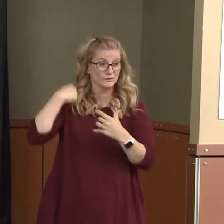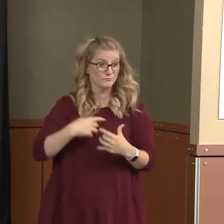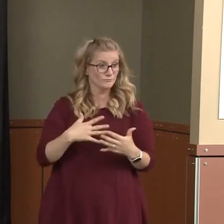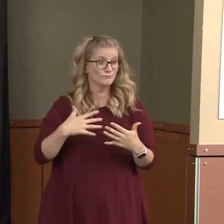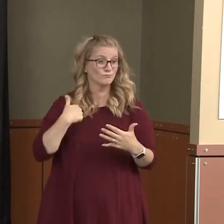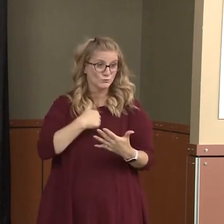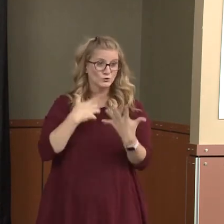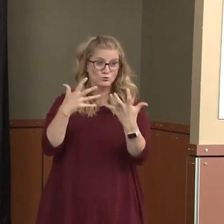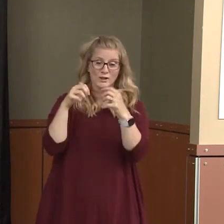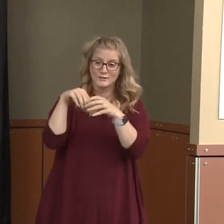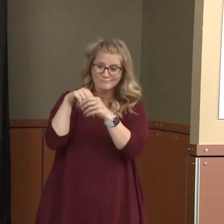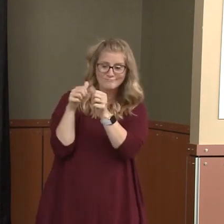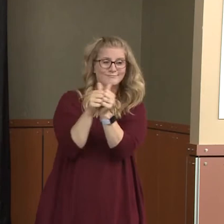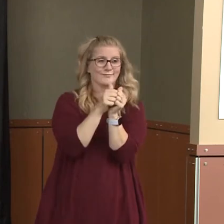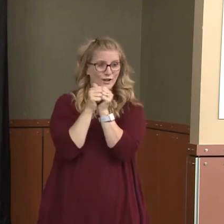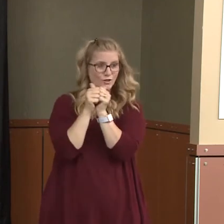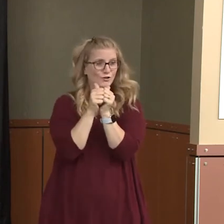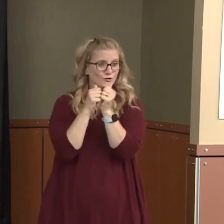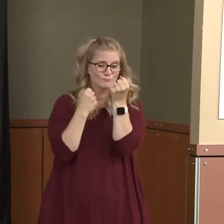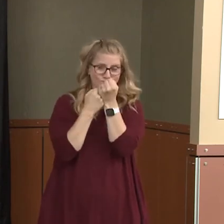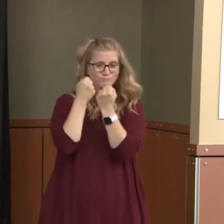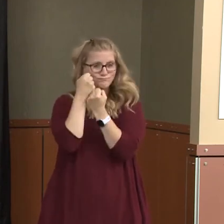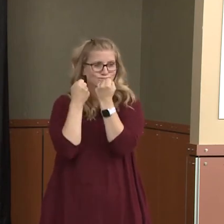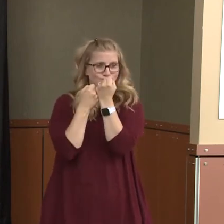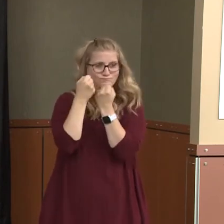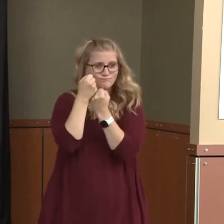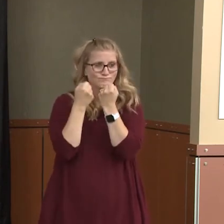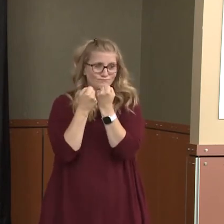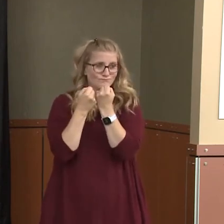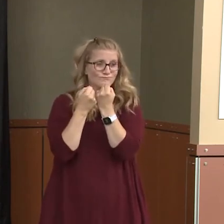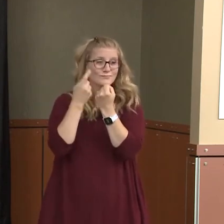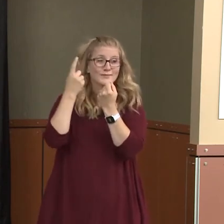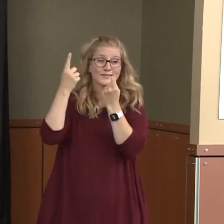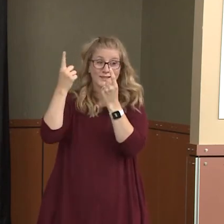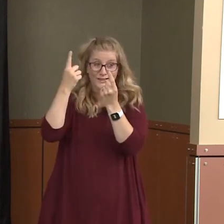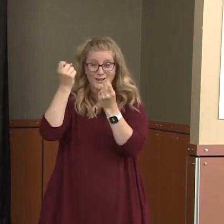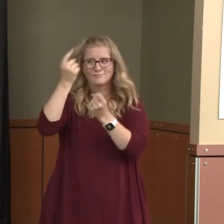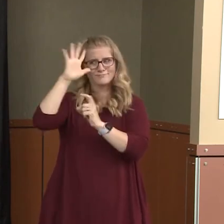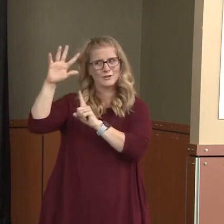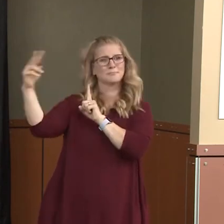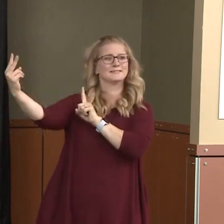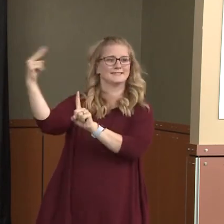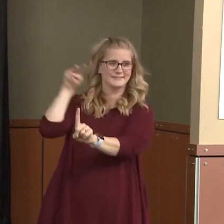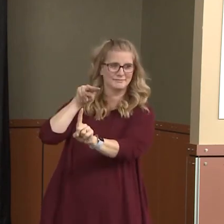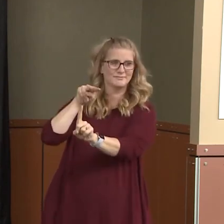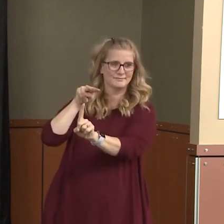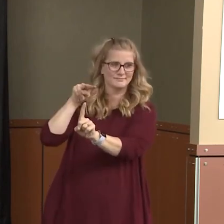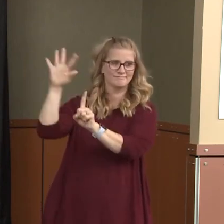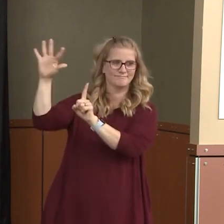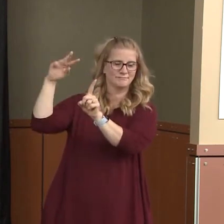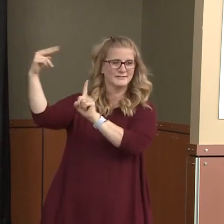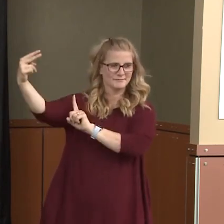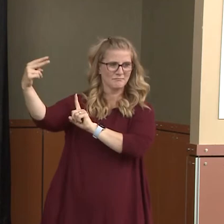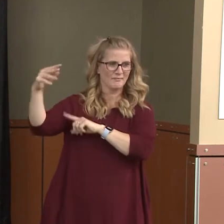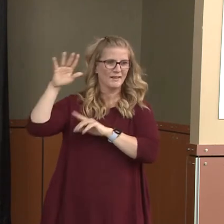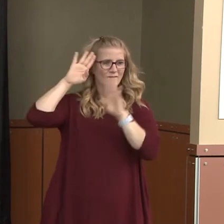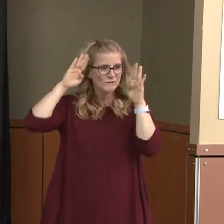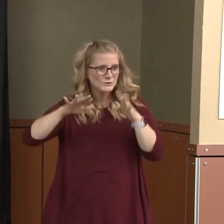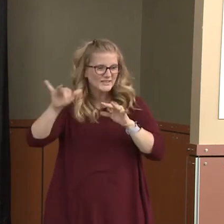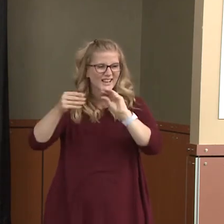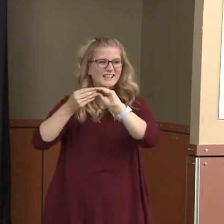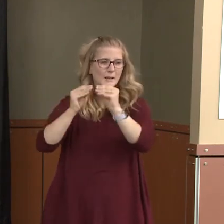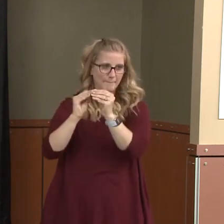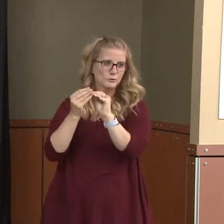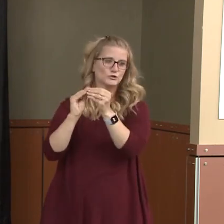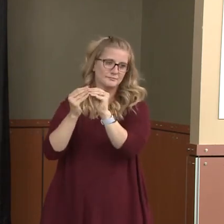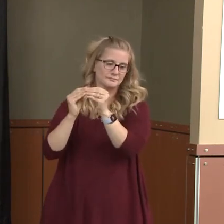we understand where he's coming from, which is, for him, it's about infection numbers. And that was